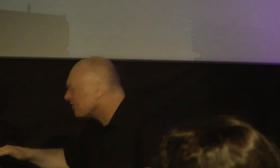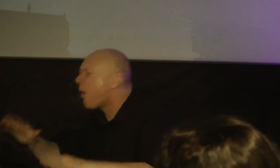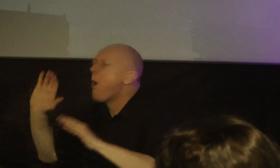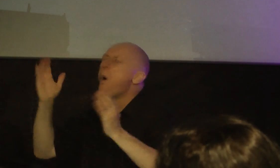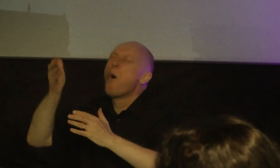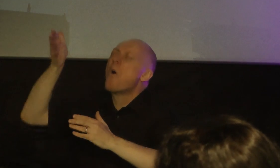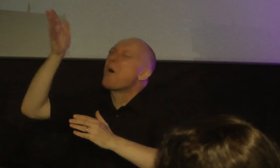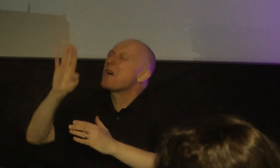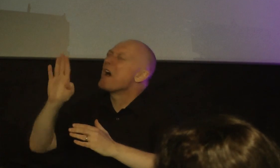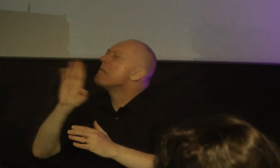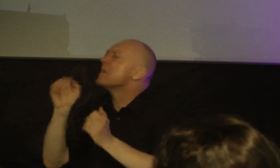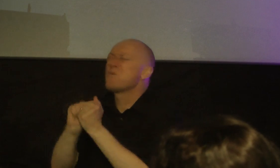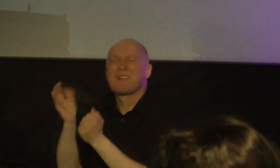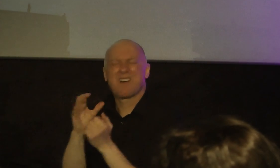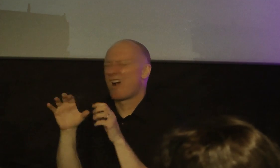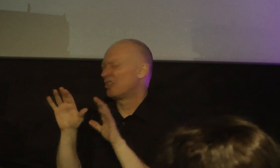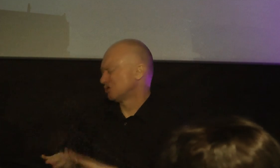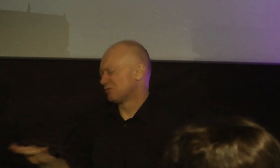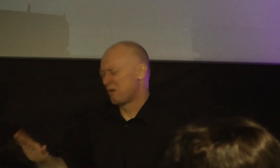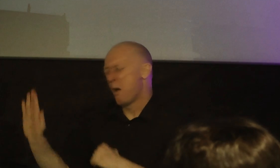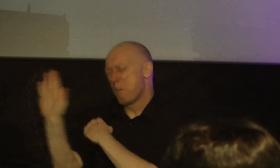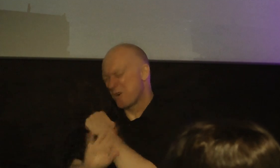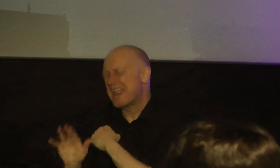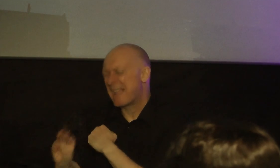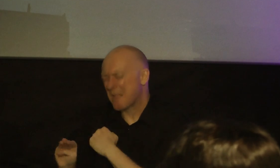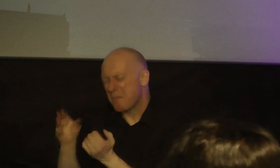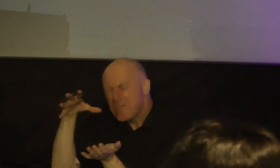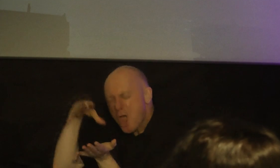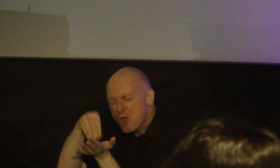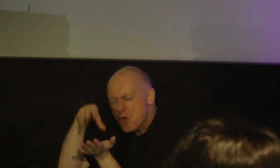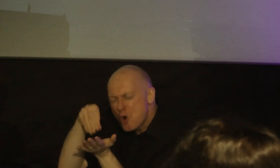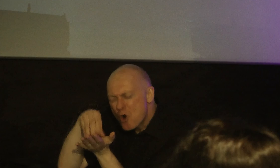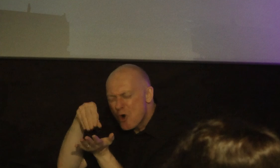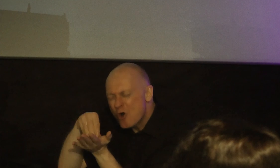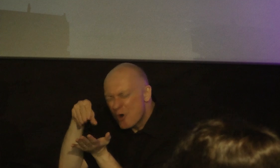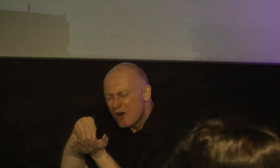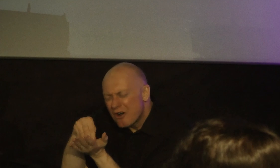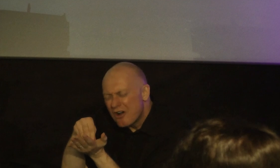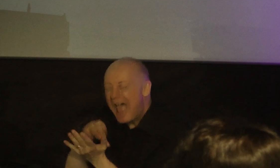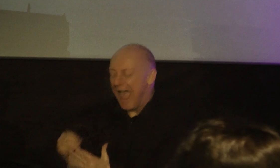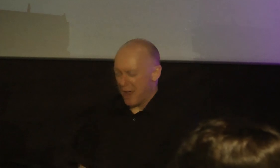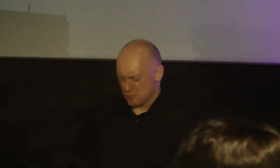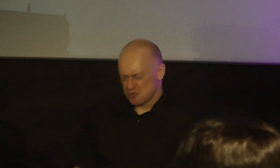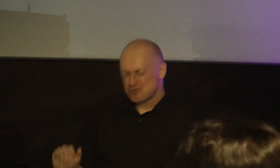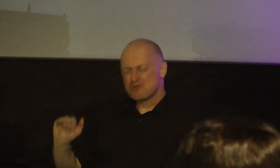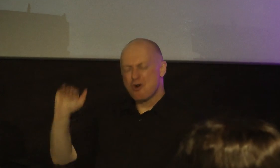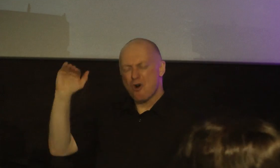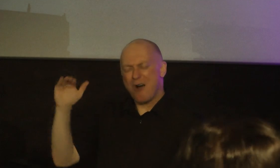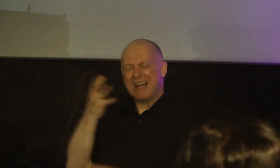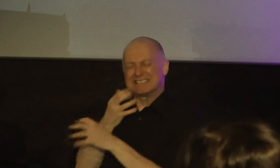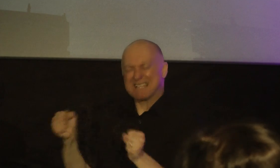be with our precious children protect them that they would learn these things they would grow they would be saved one by one